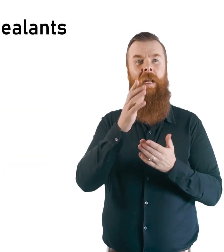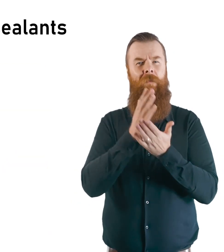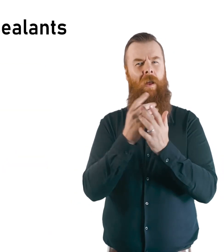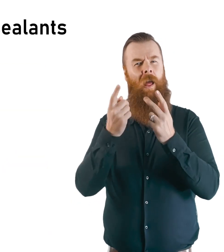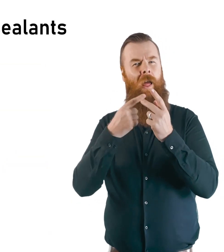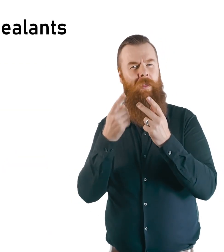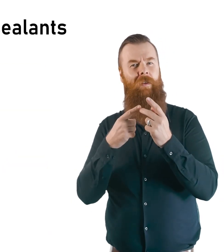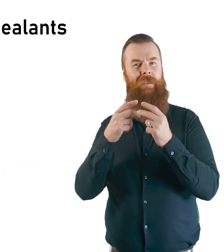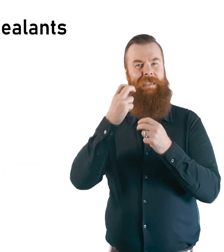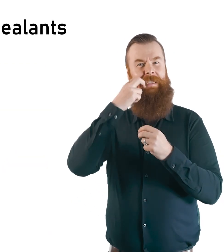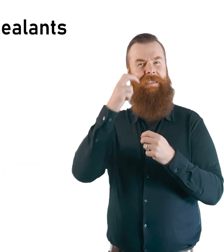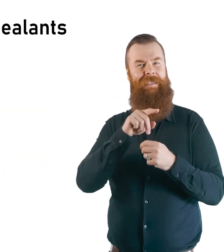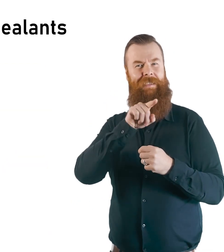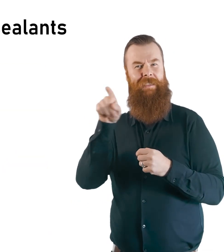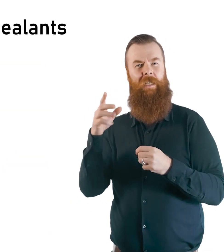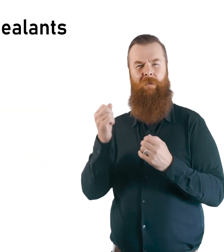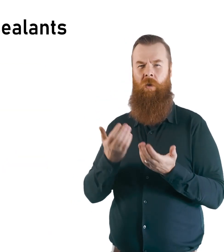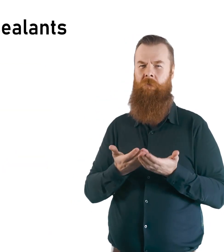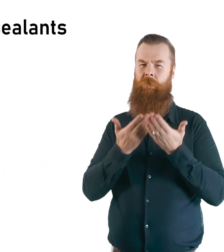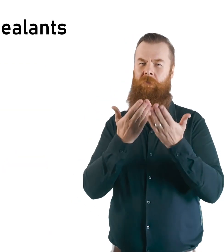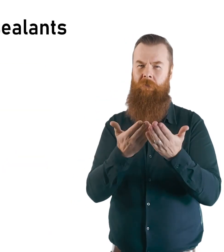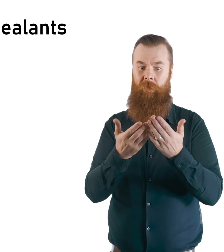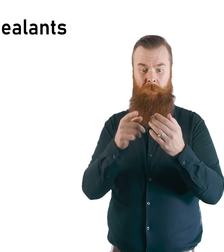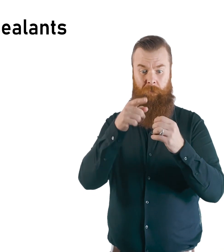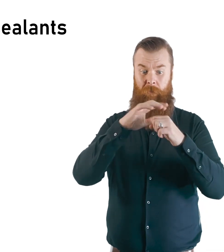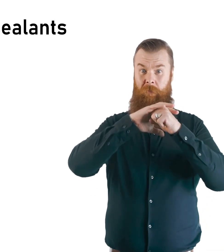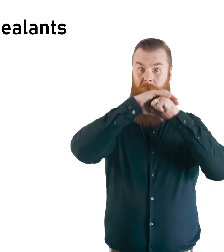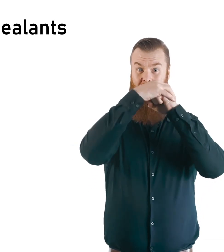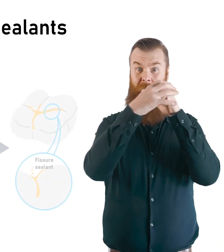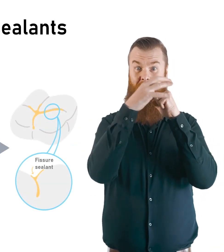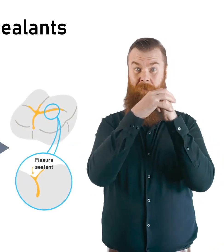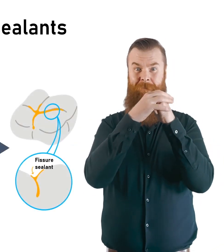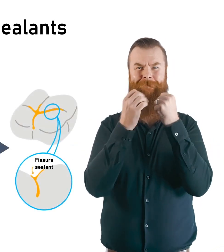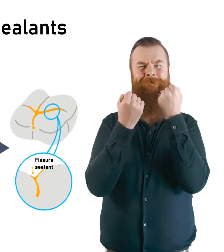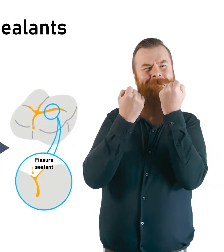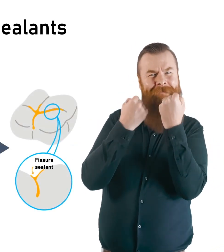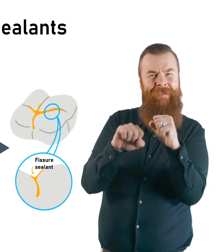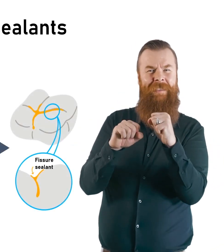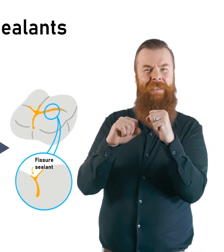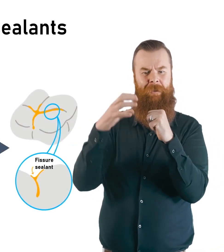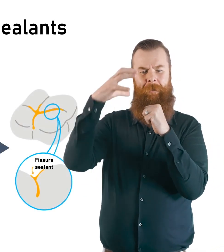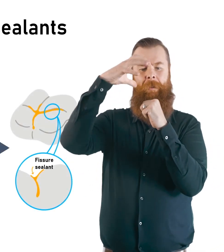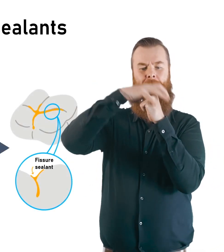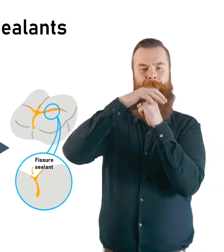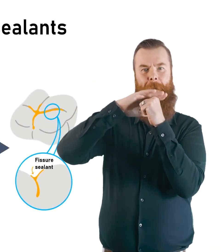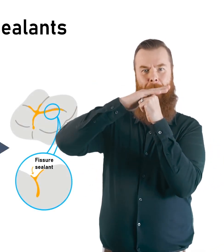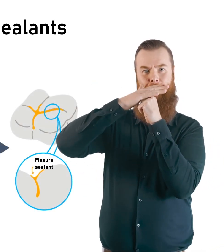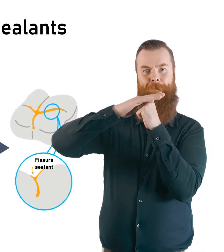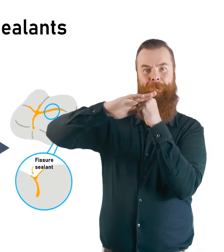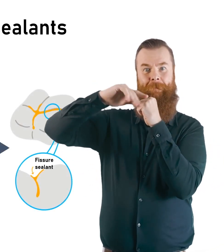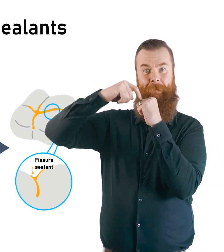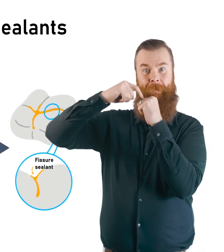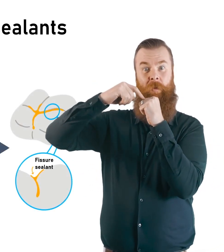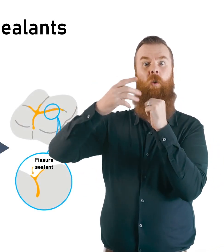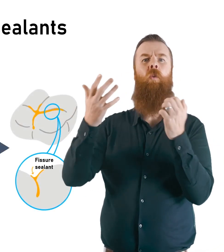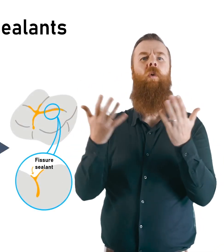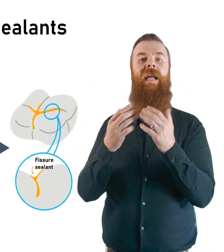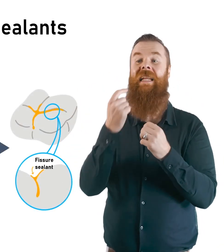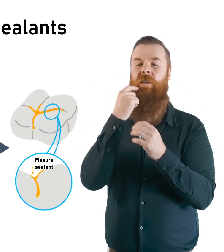Fissure sealants are another way your dentist can protect teeth from germs that cause tooth decay. All